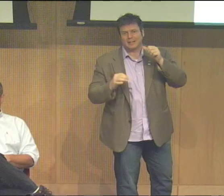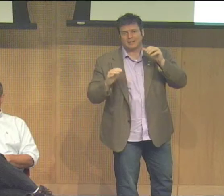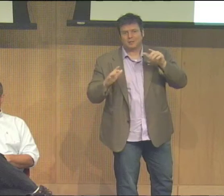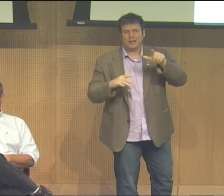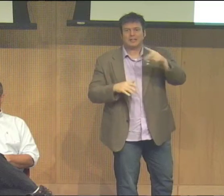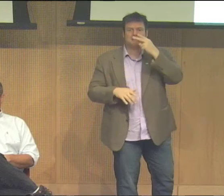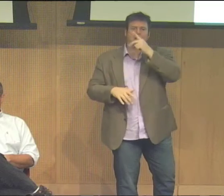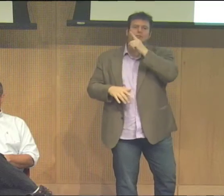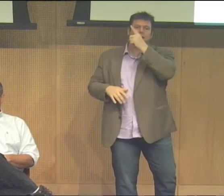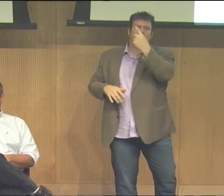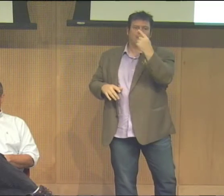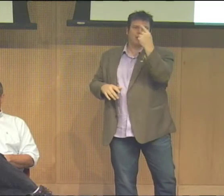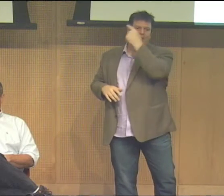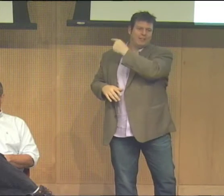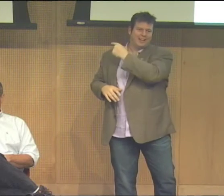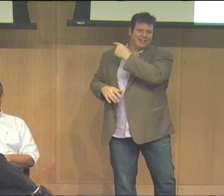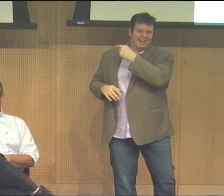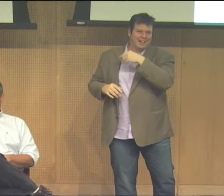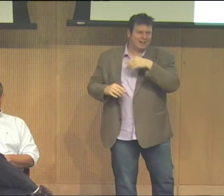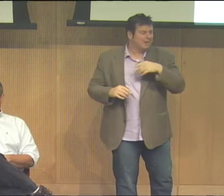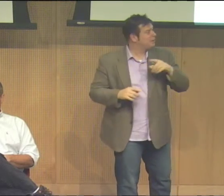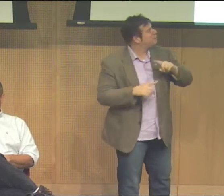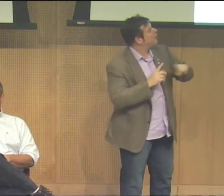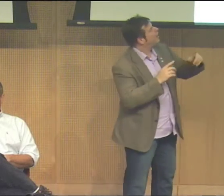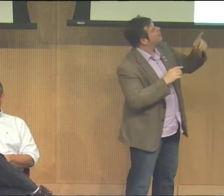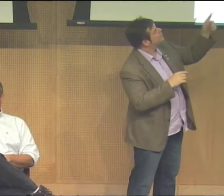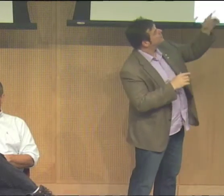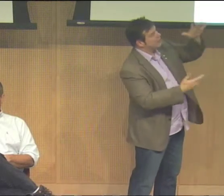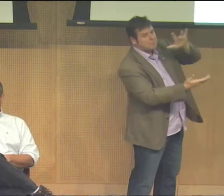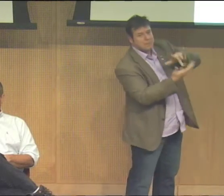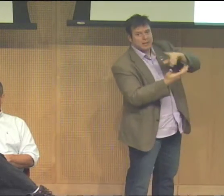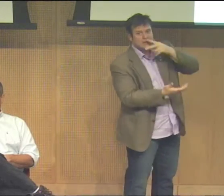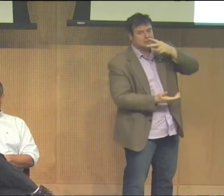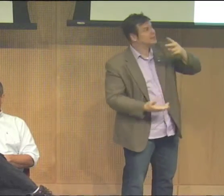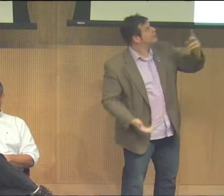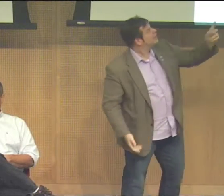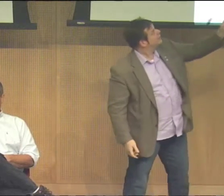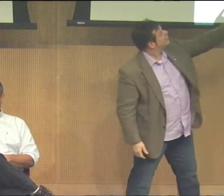well you know like you said these colors aren't really as vibrant as they are